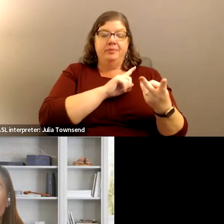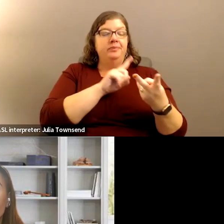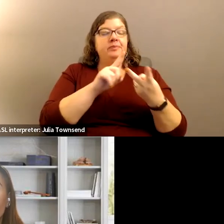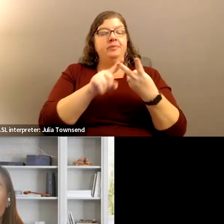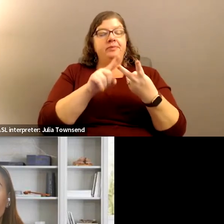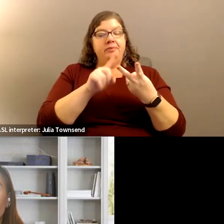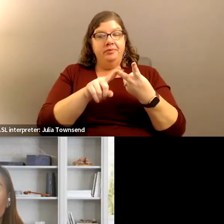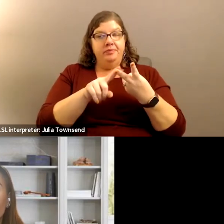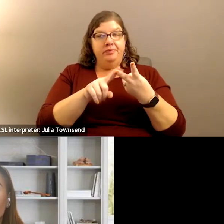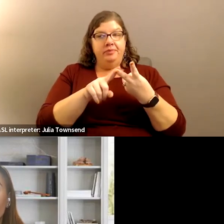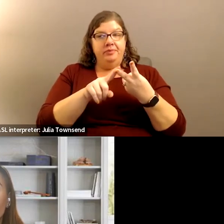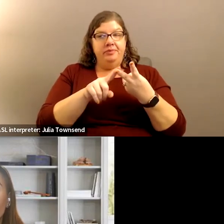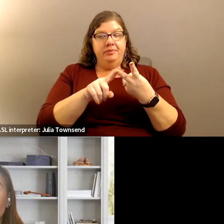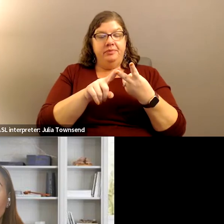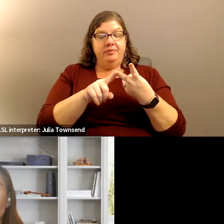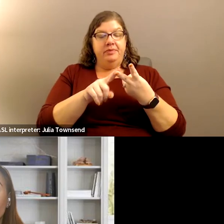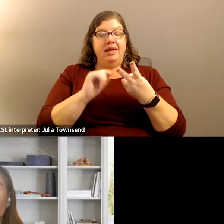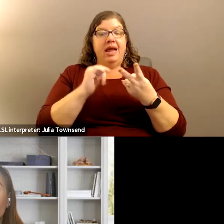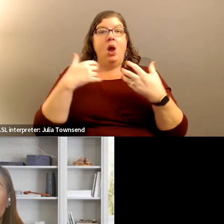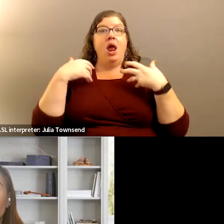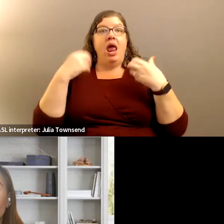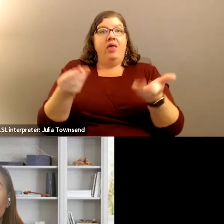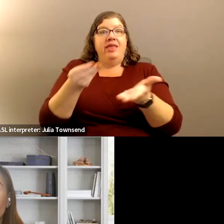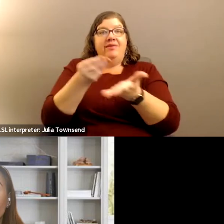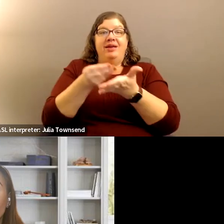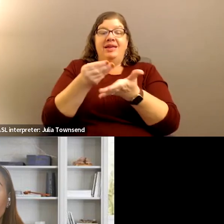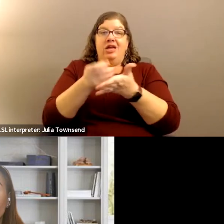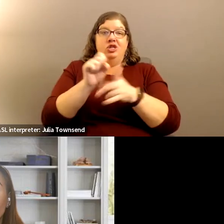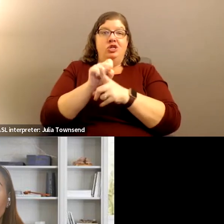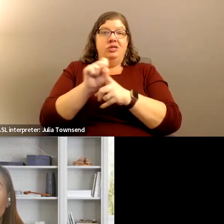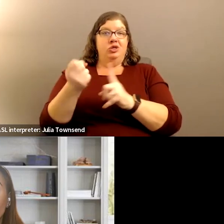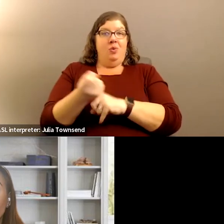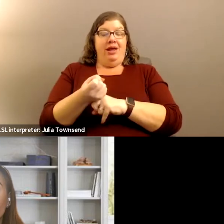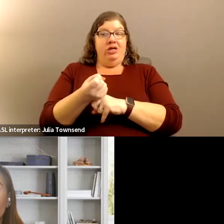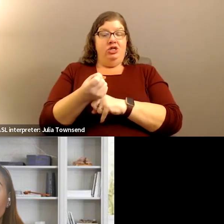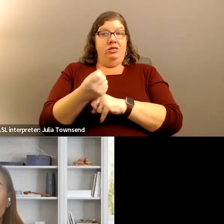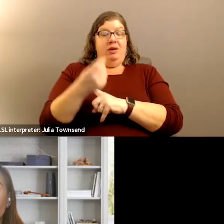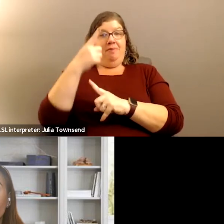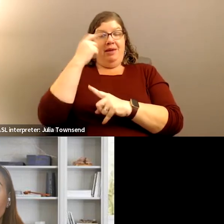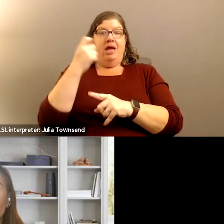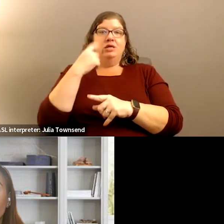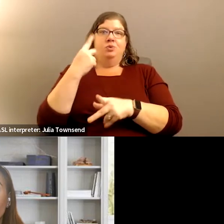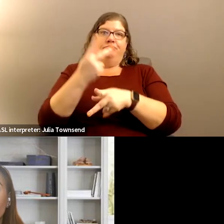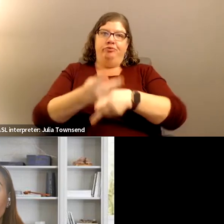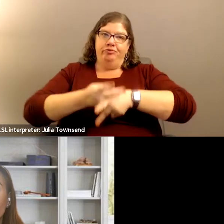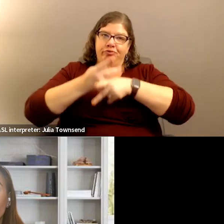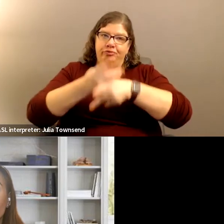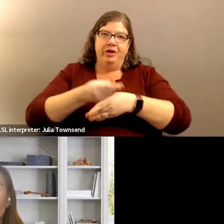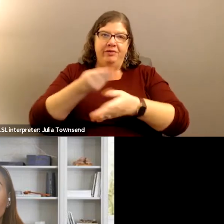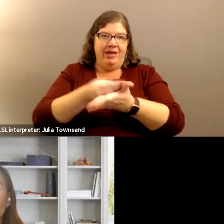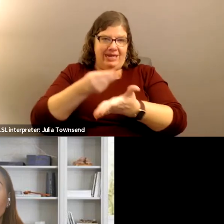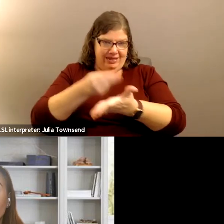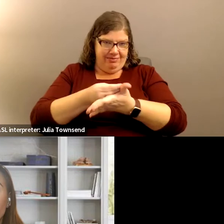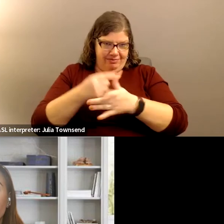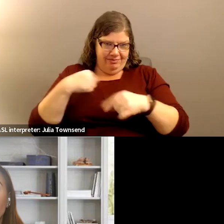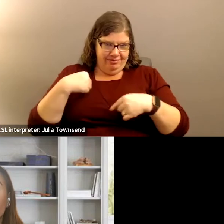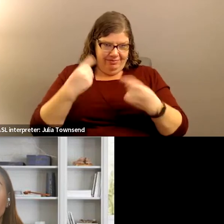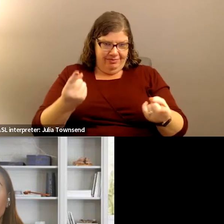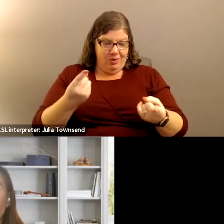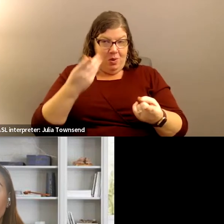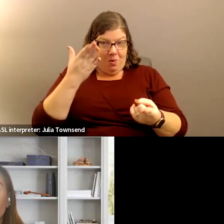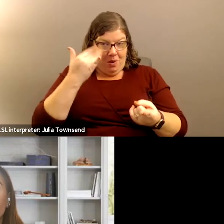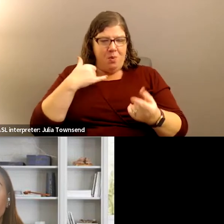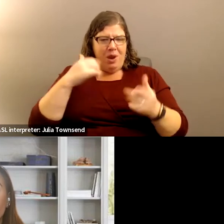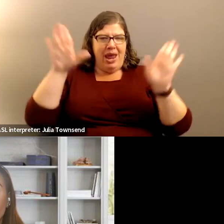two was that our healthy financial position due to prudent fiscal management, due to